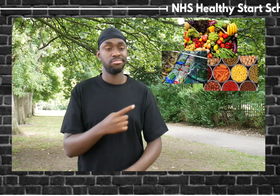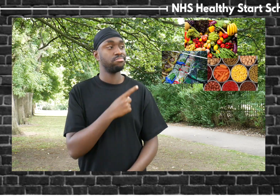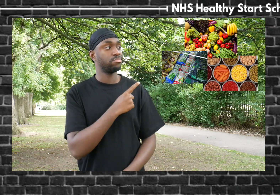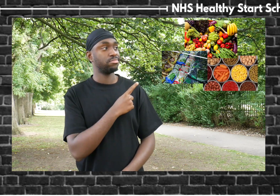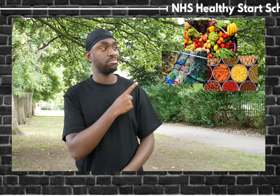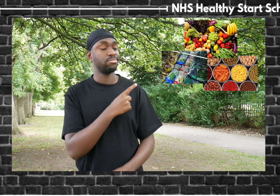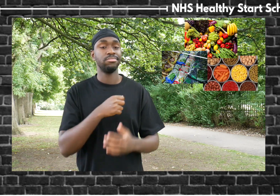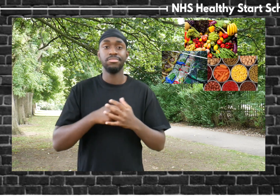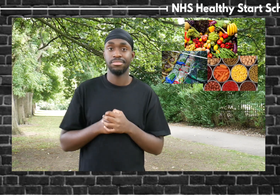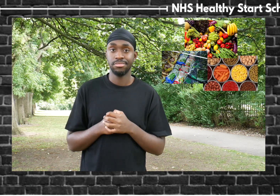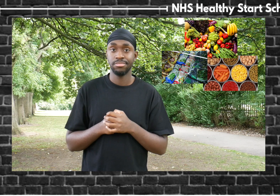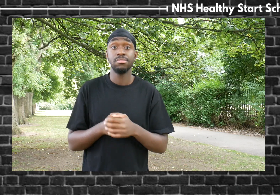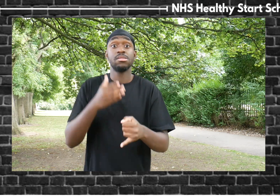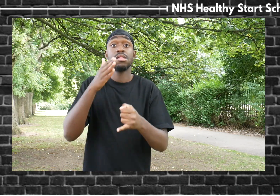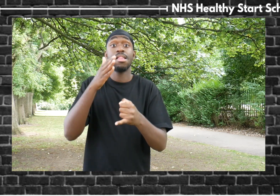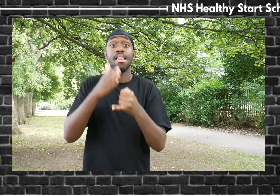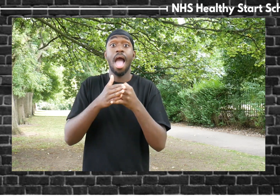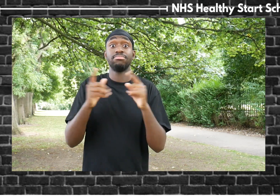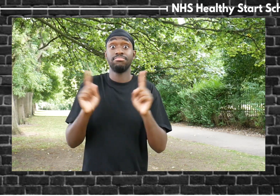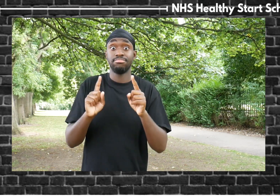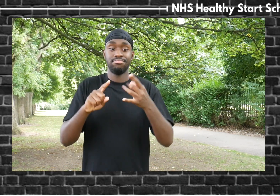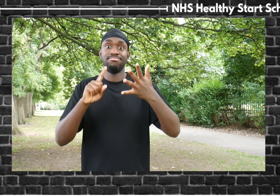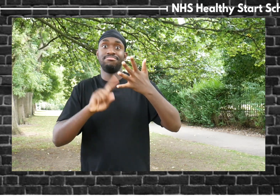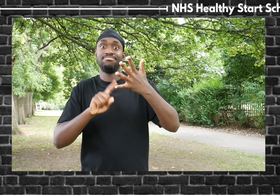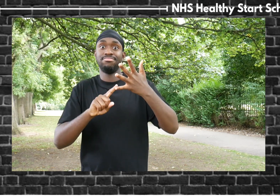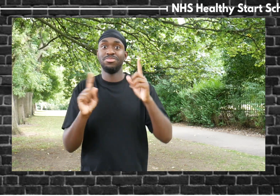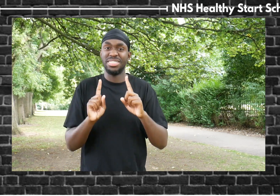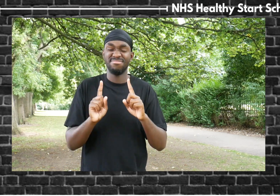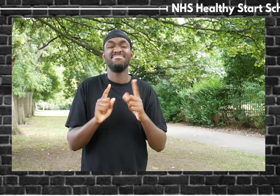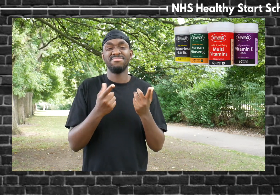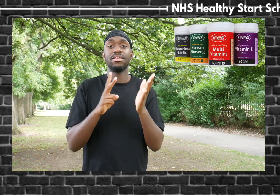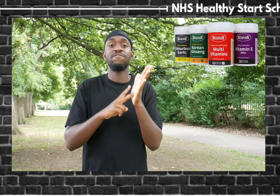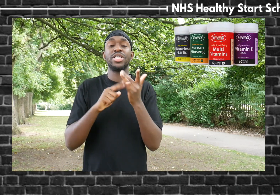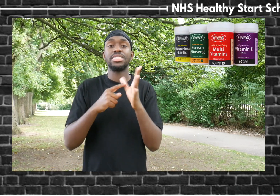vegetables, vitamin supplements.